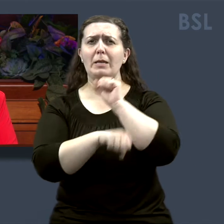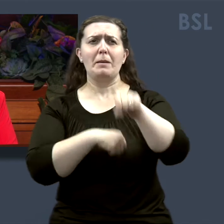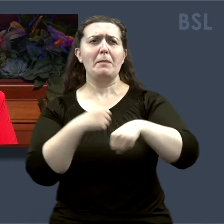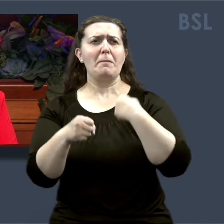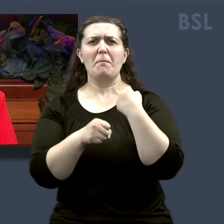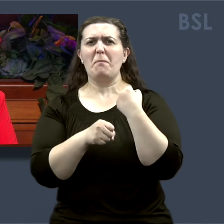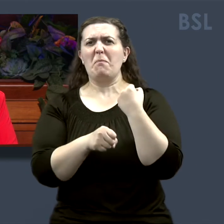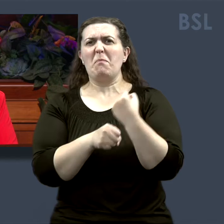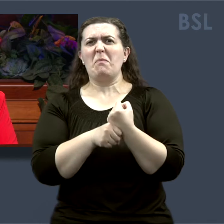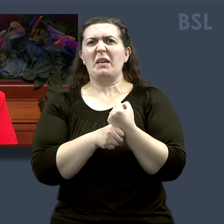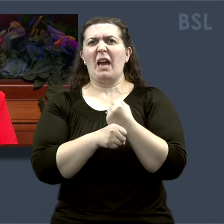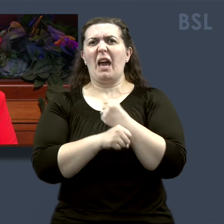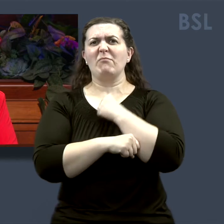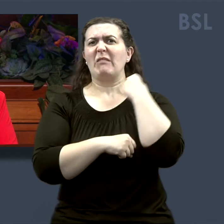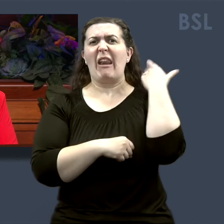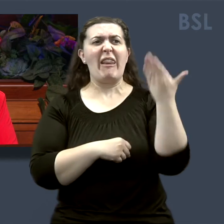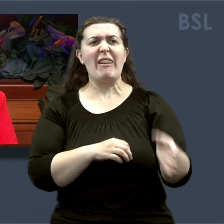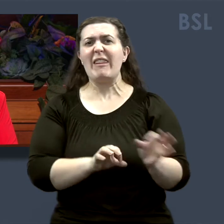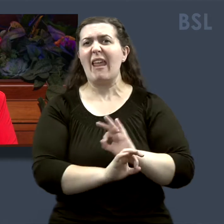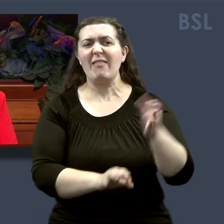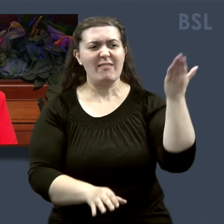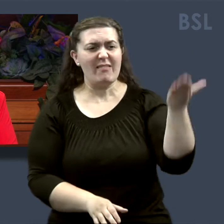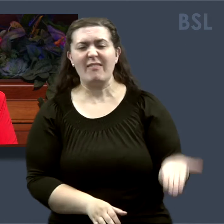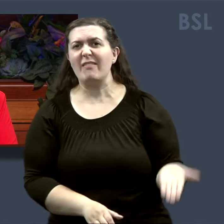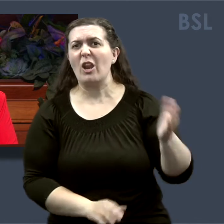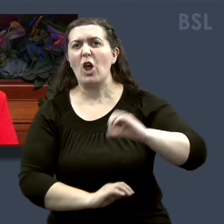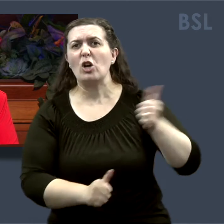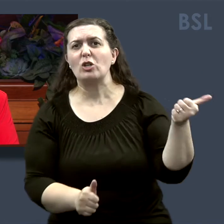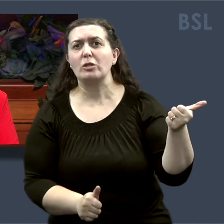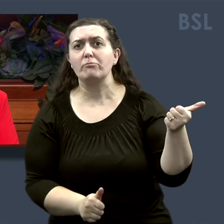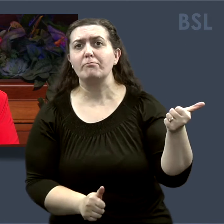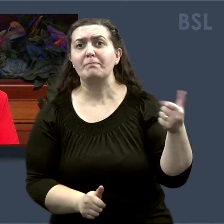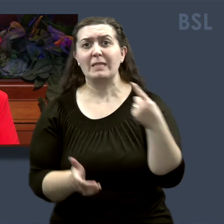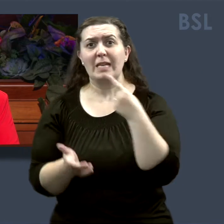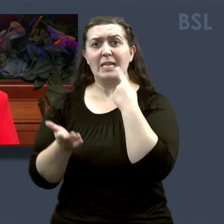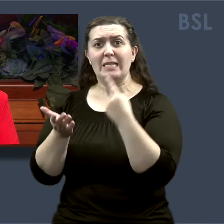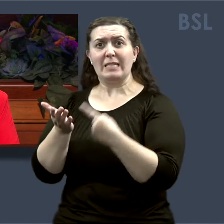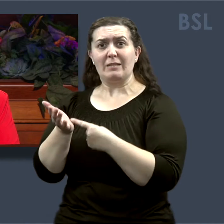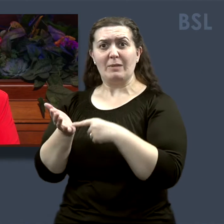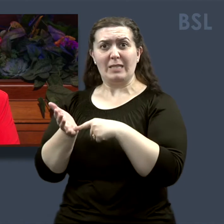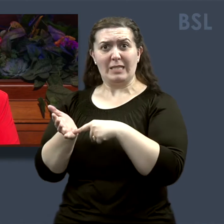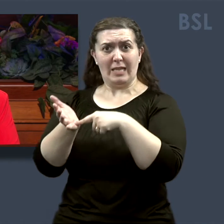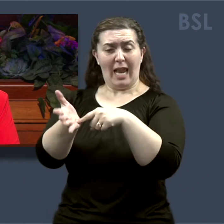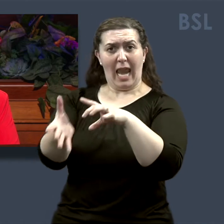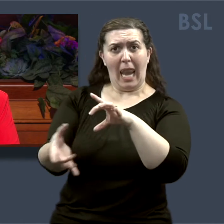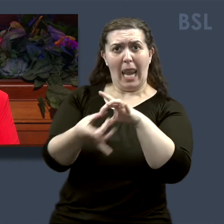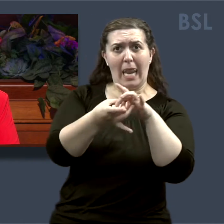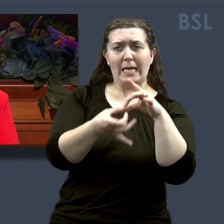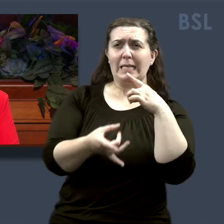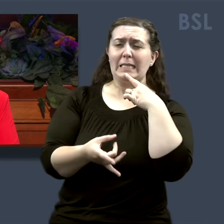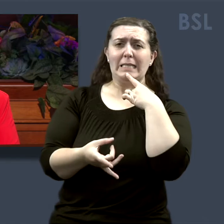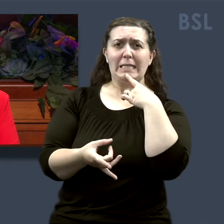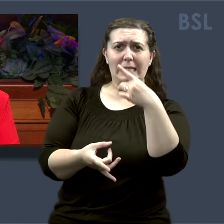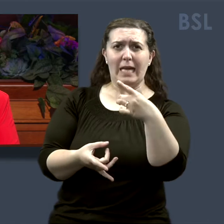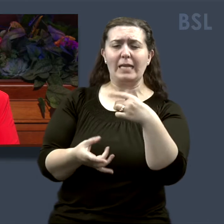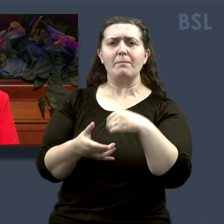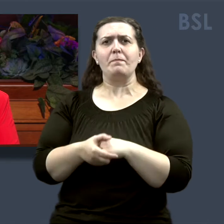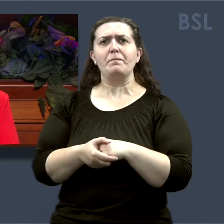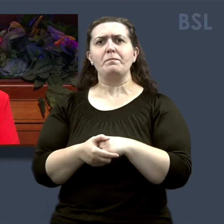a sounding brass or a tinkling cymbal. He continued, Paul's message to this new body of Saints was